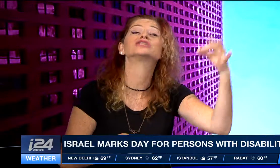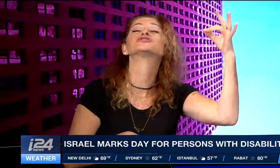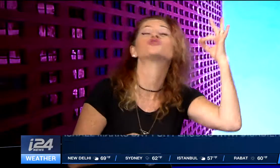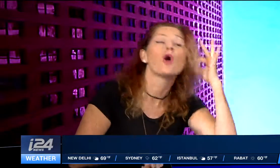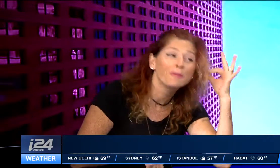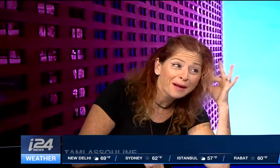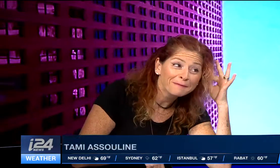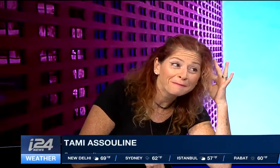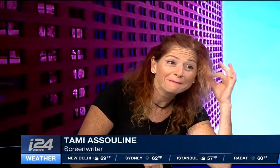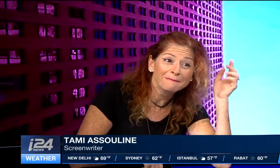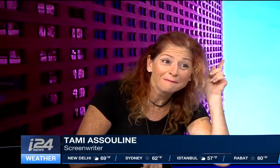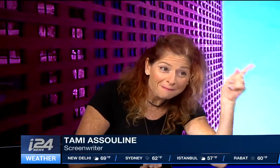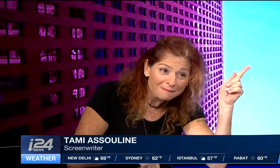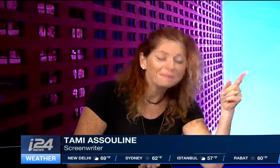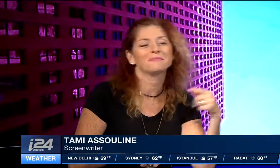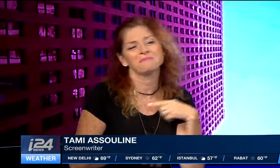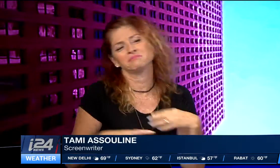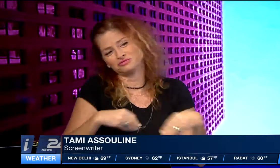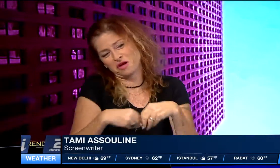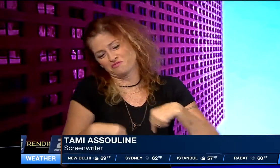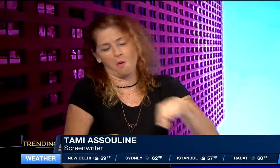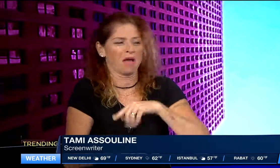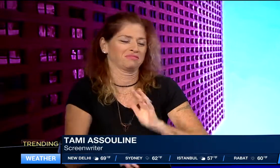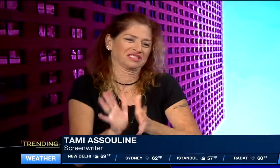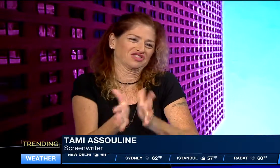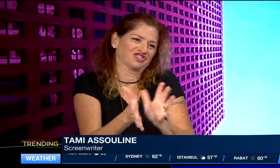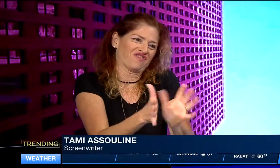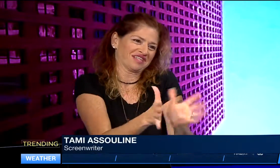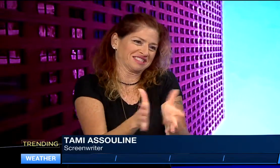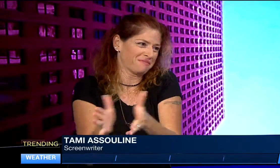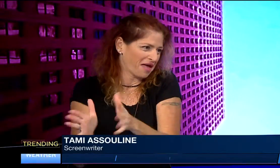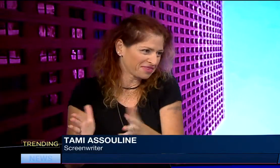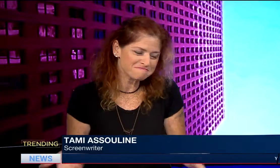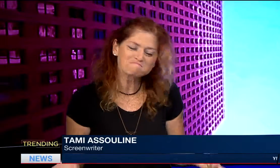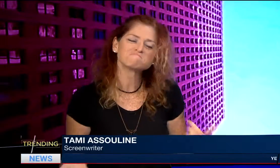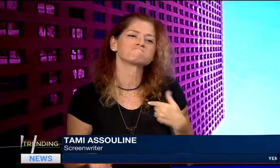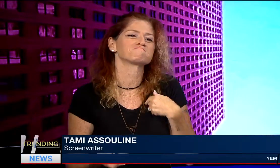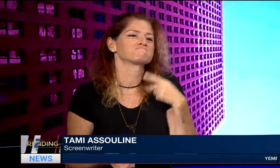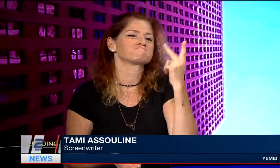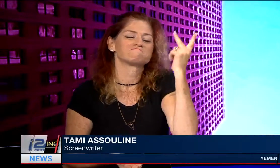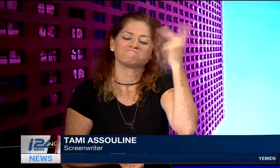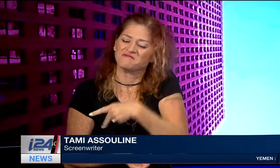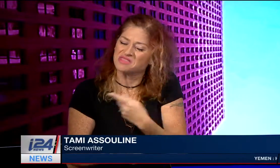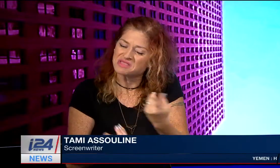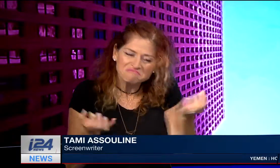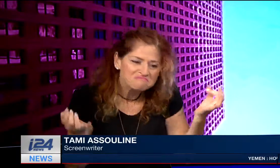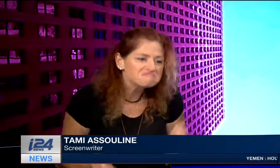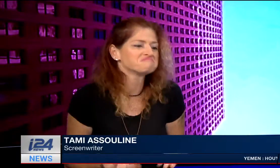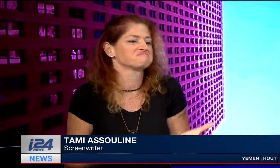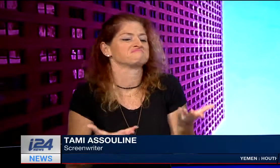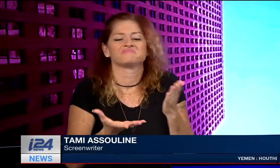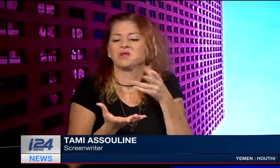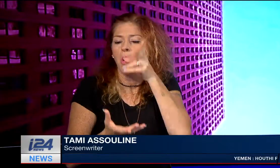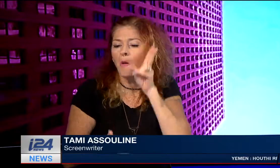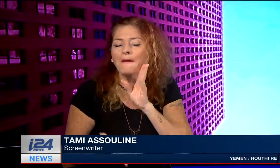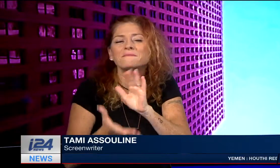My grandmother and grandfather, they are hearing persons. So we all talk in sign language. I understood everything.